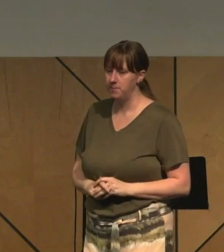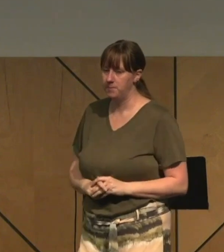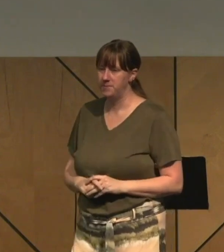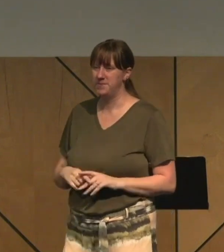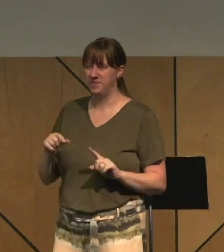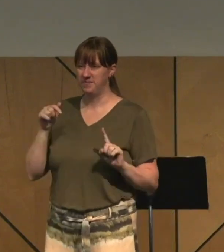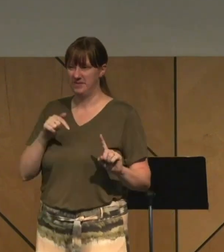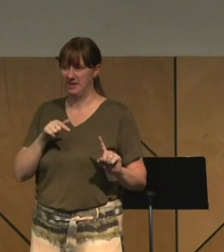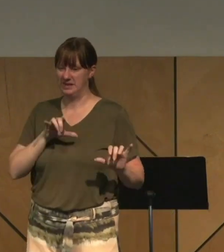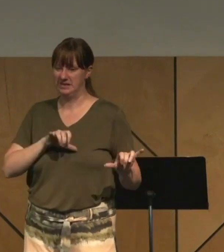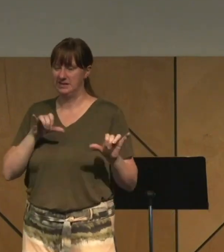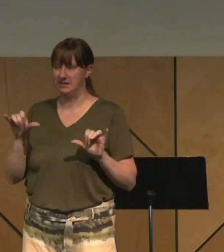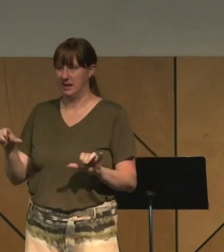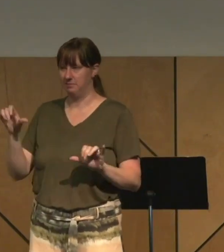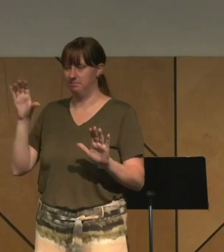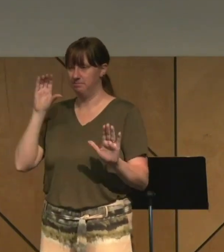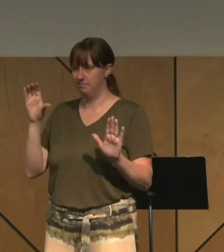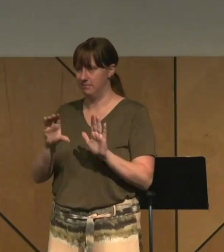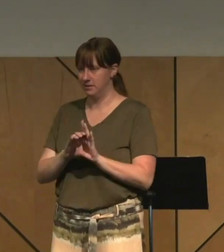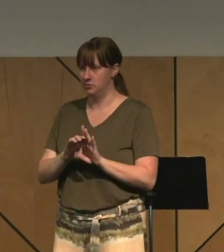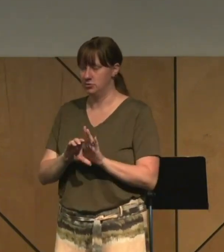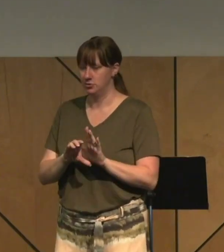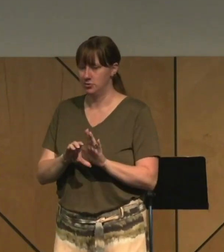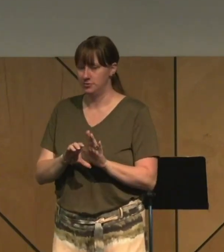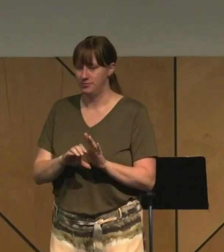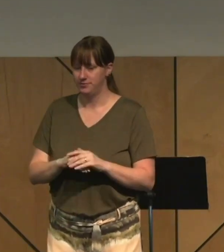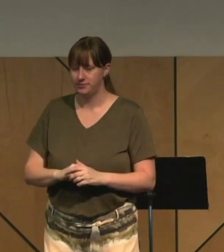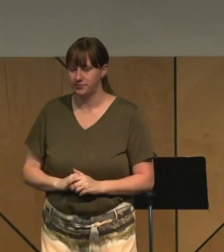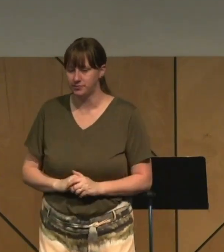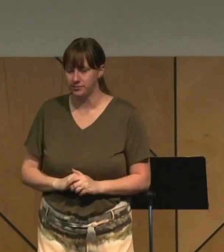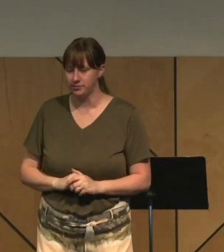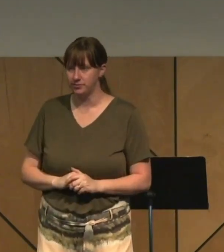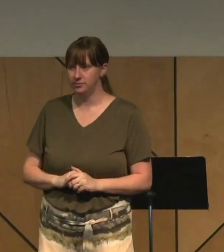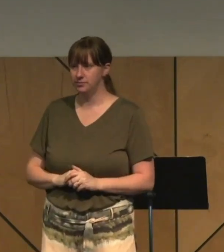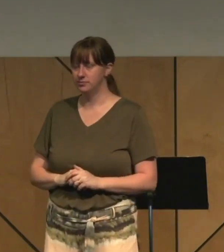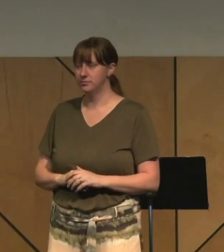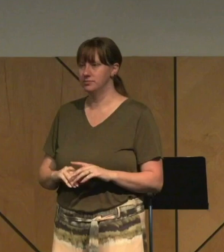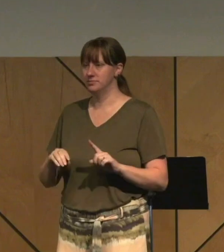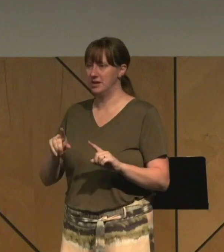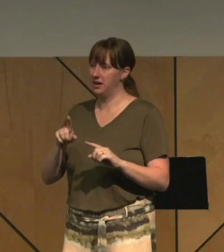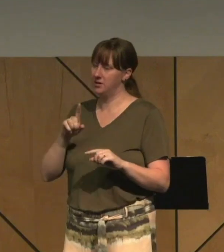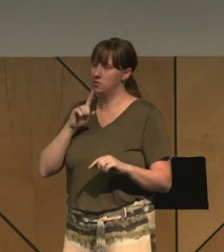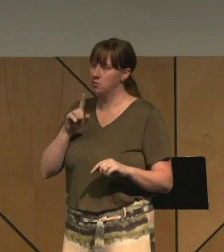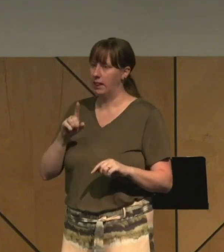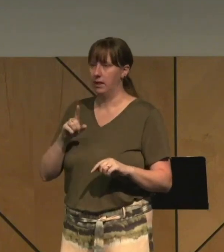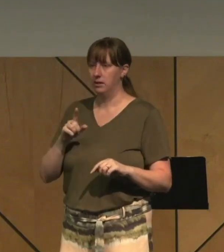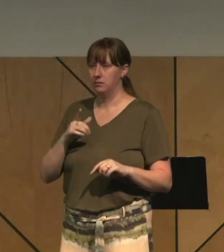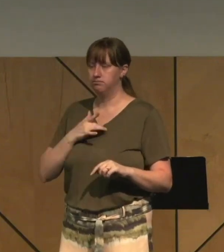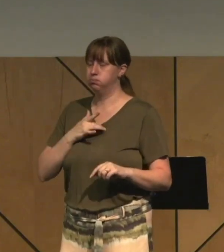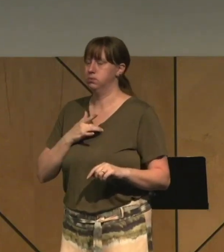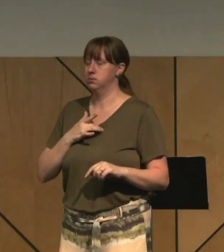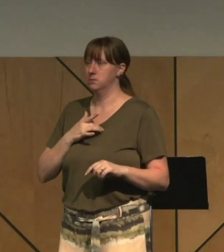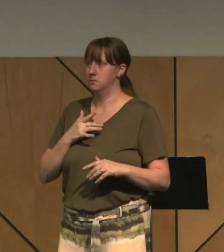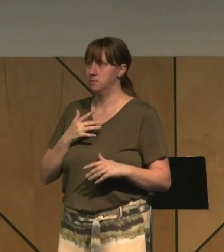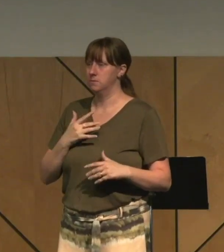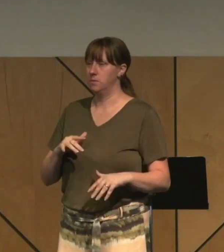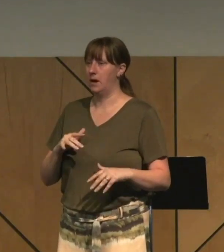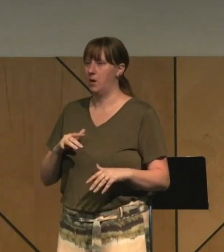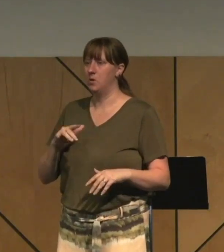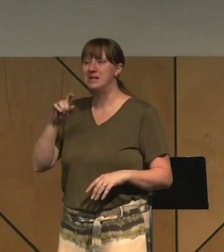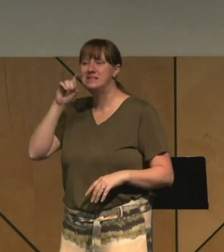gets the whole hunting game. But I think it pierces all of us when it tells us that it is actually